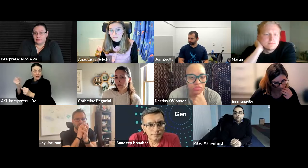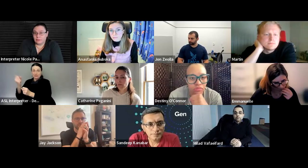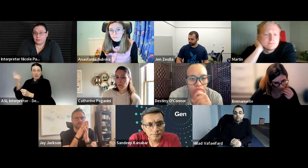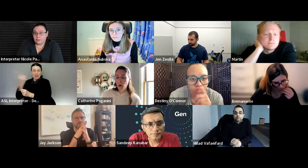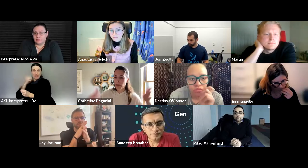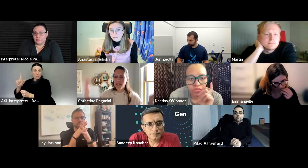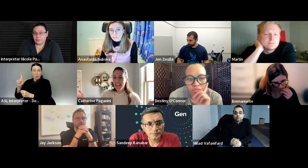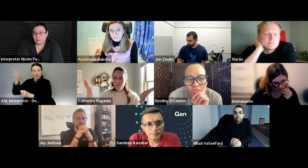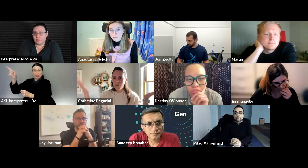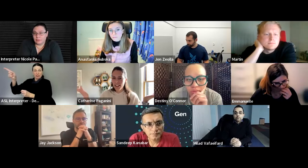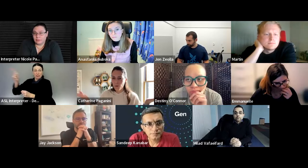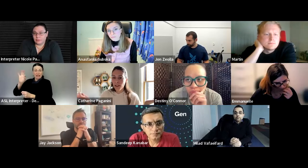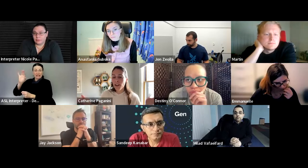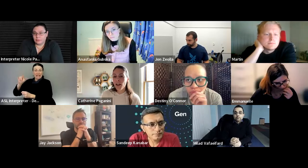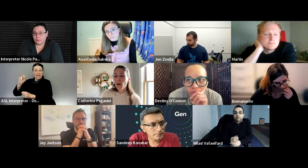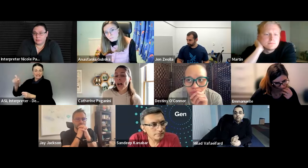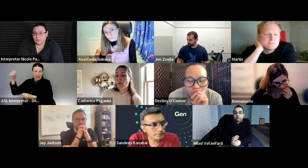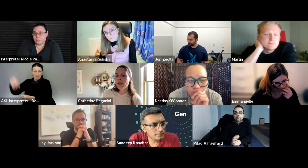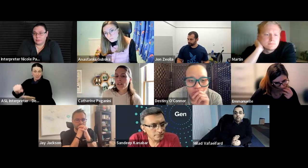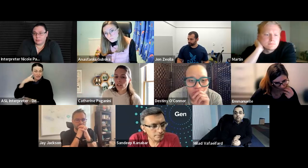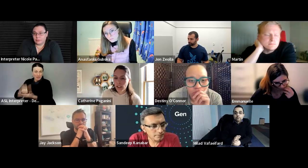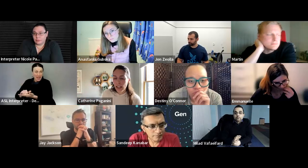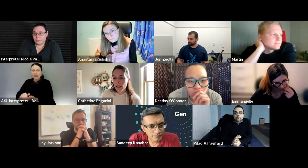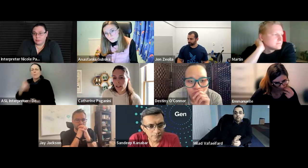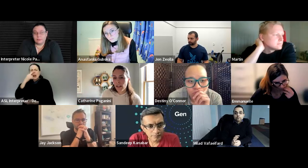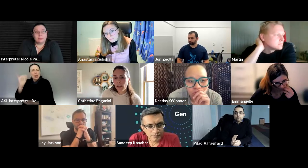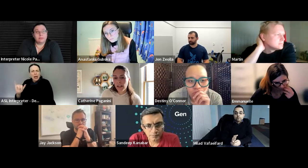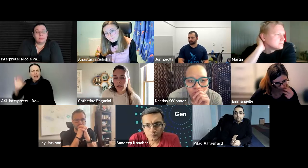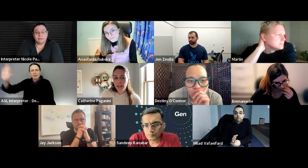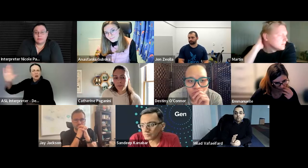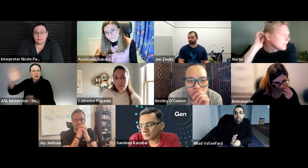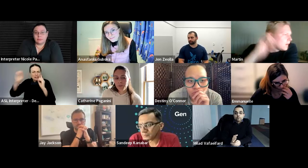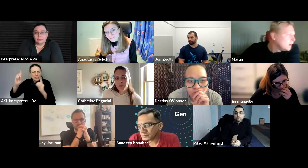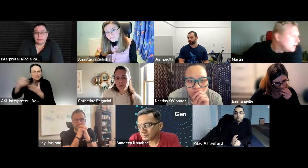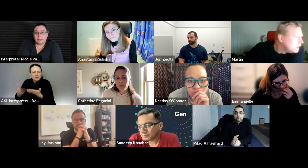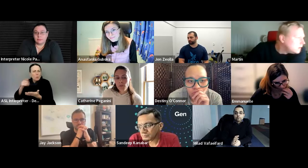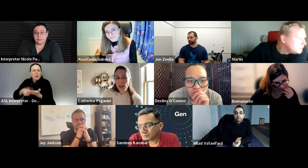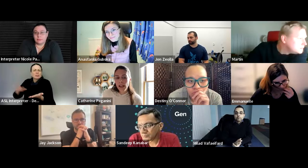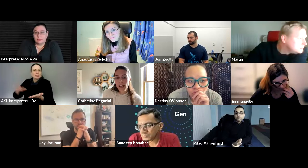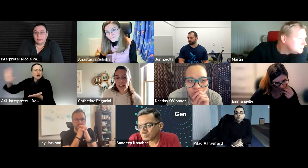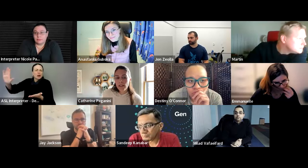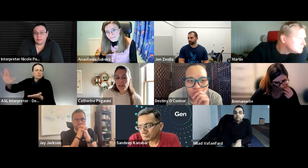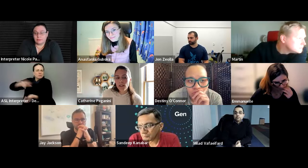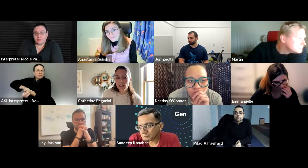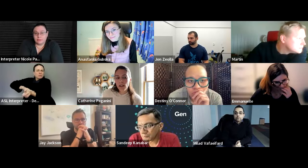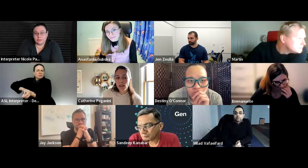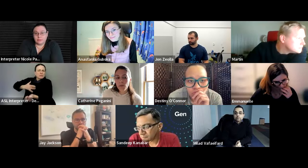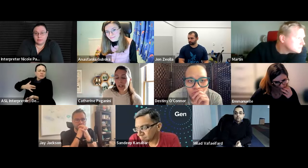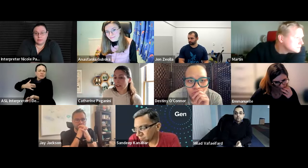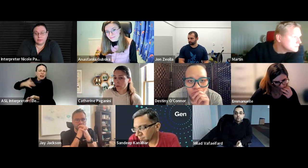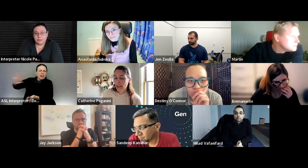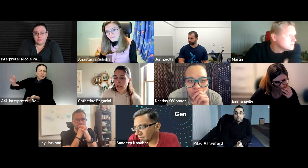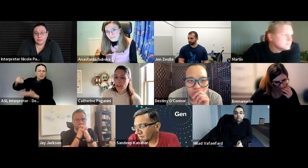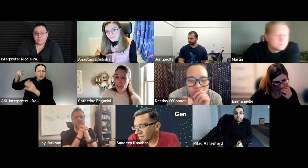foundation and have been compensated for that like what what what does it look like um and um